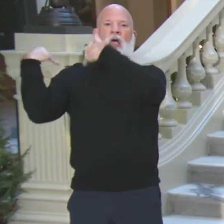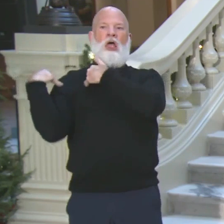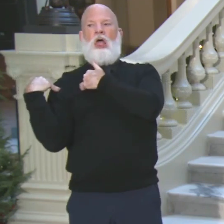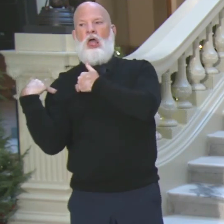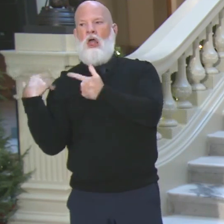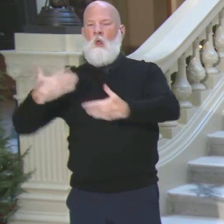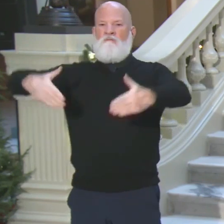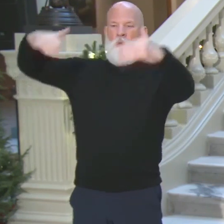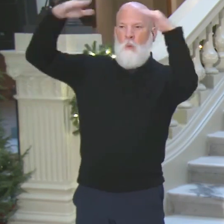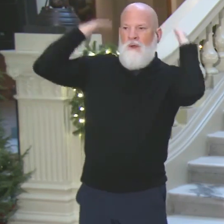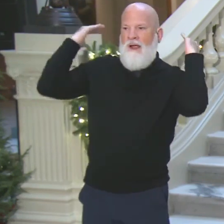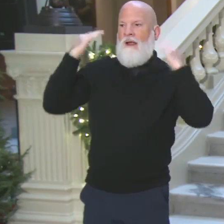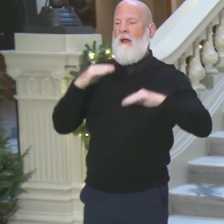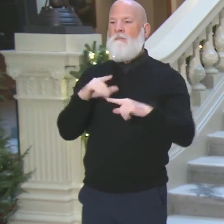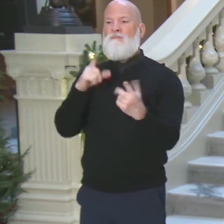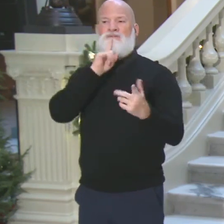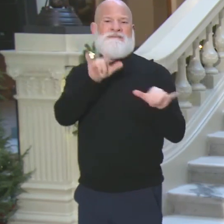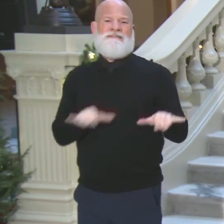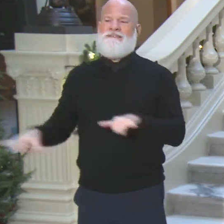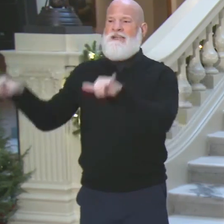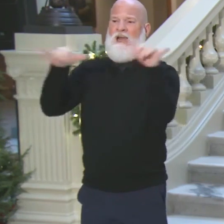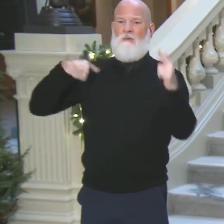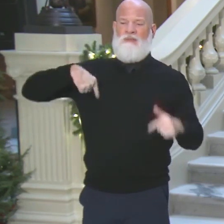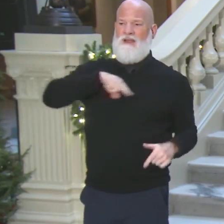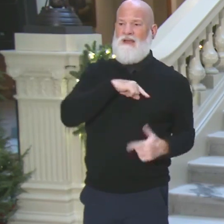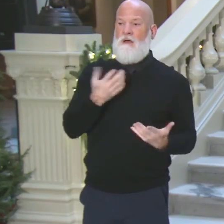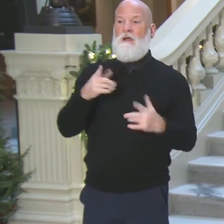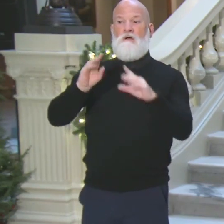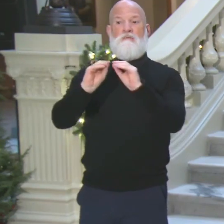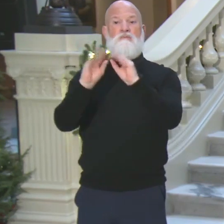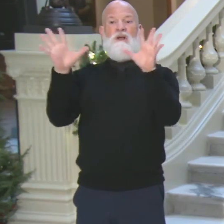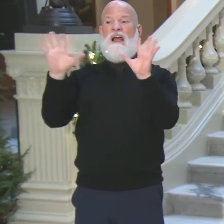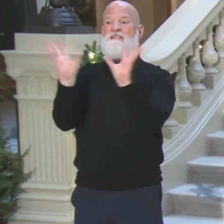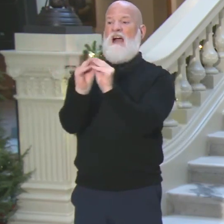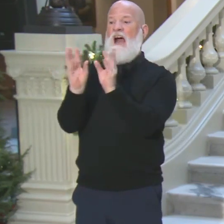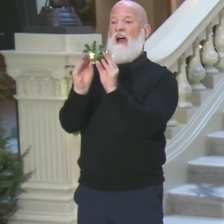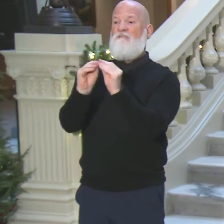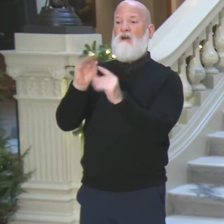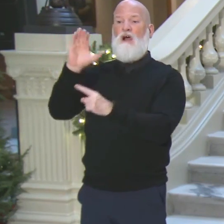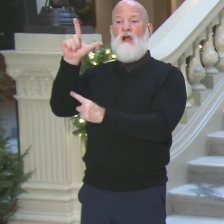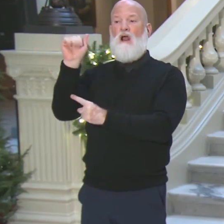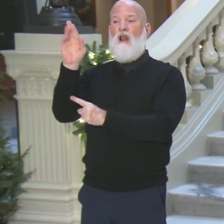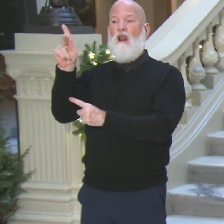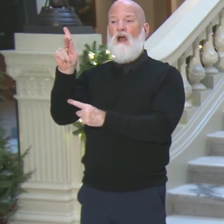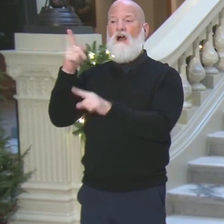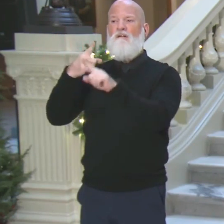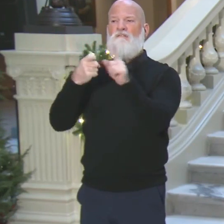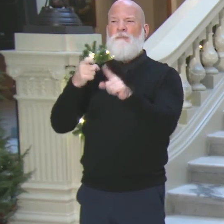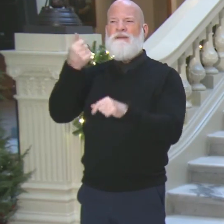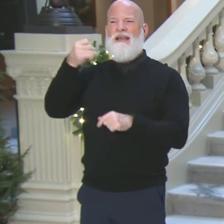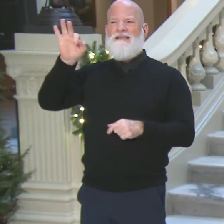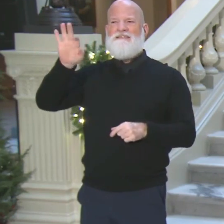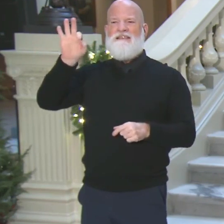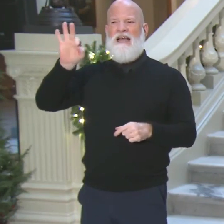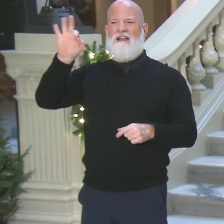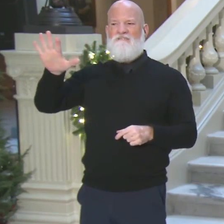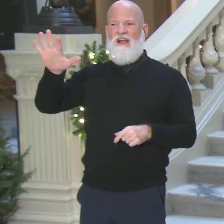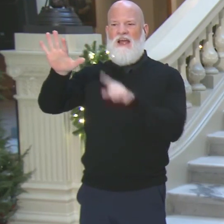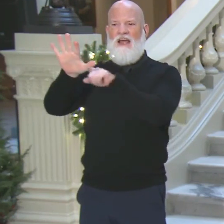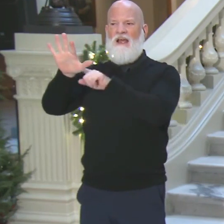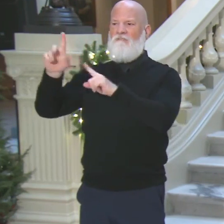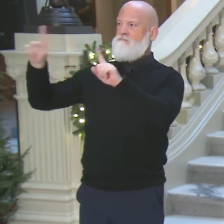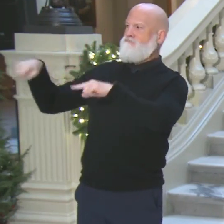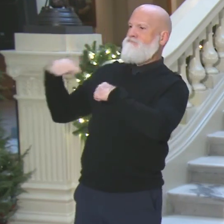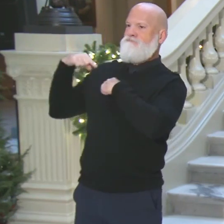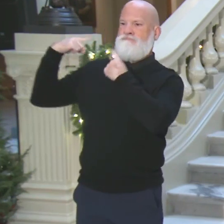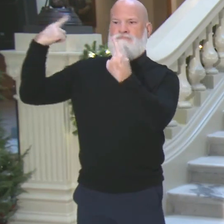these and they have, you know, we had that press conference at Park Tappen where we put up all the headlines from like 1995 on. None of this is new with them. So it is